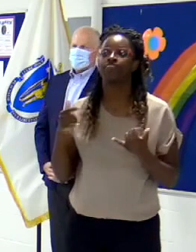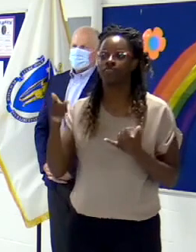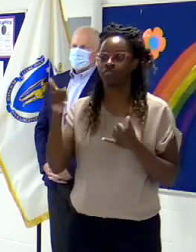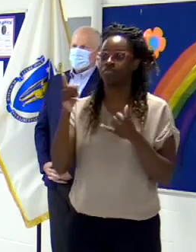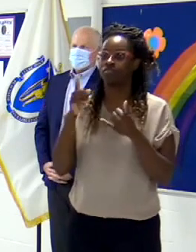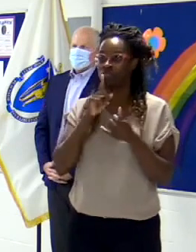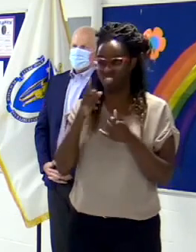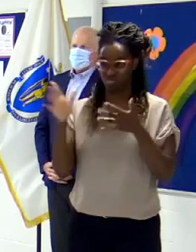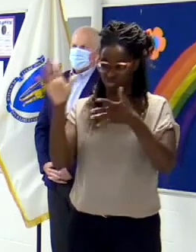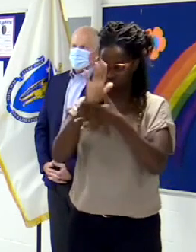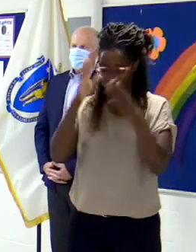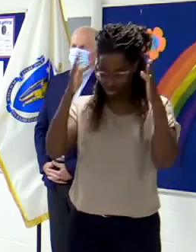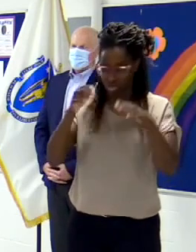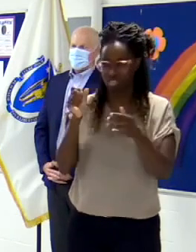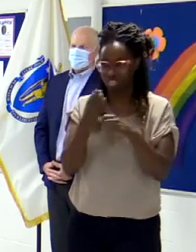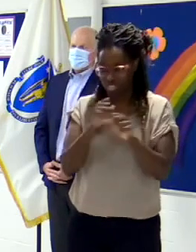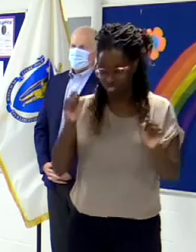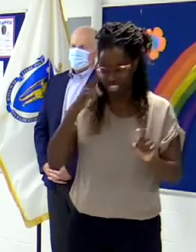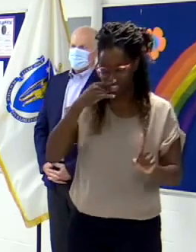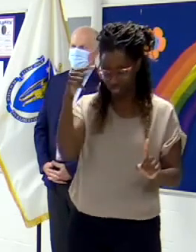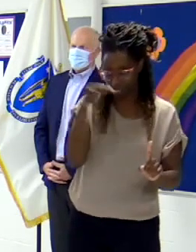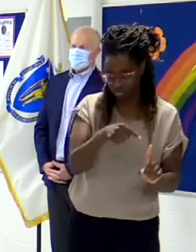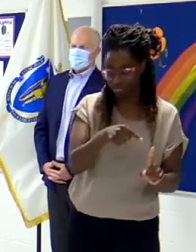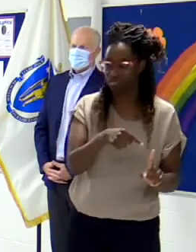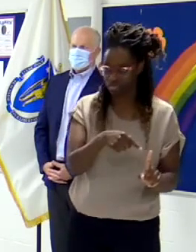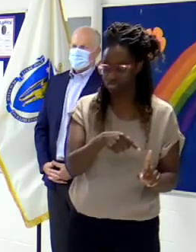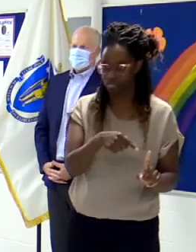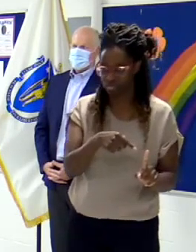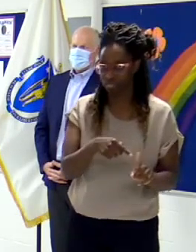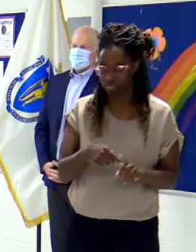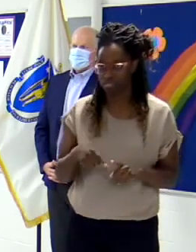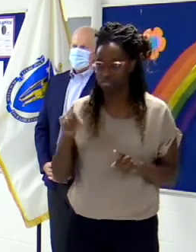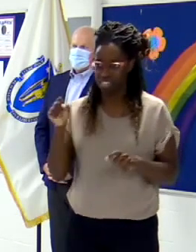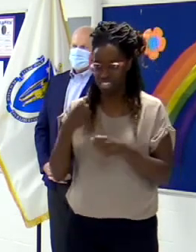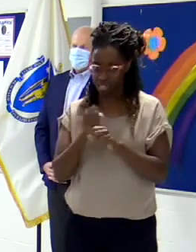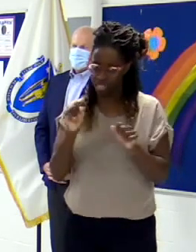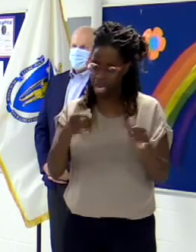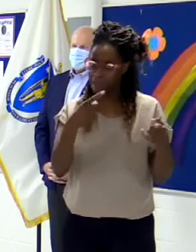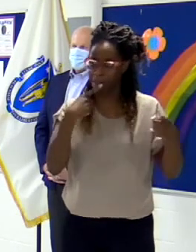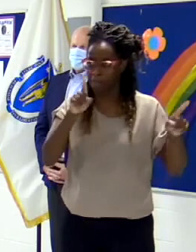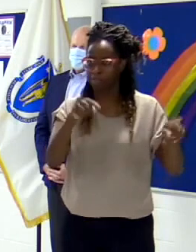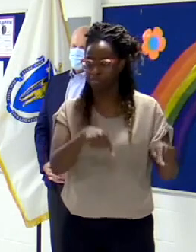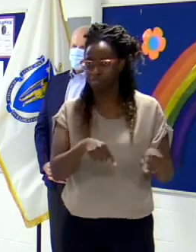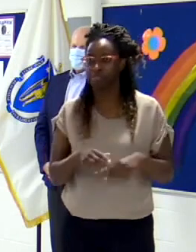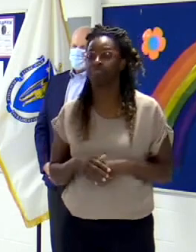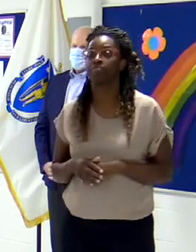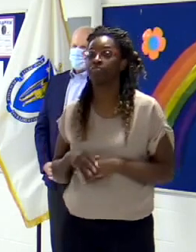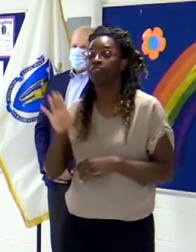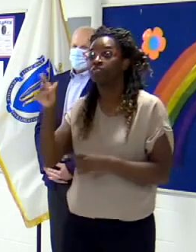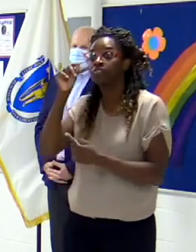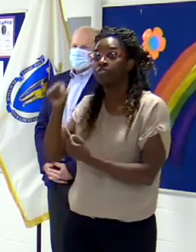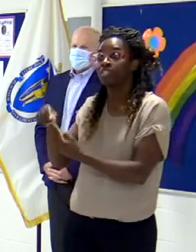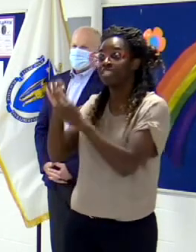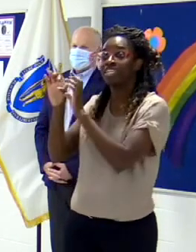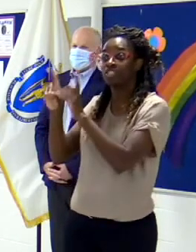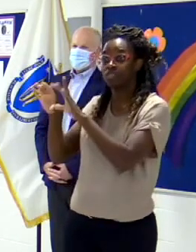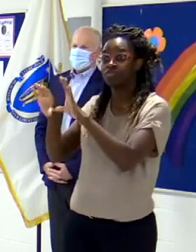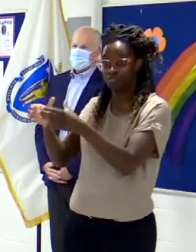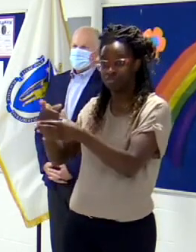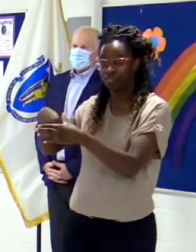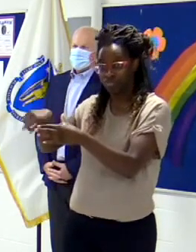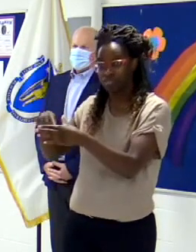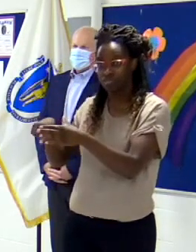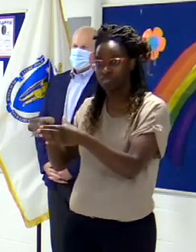The other thing I would talk about is many of the special needs programs which are oftentimes some of the more